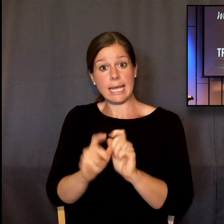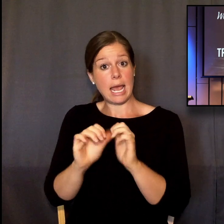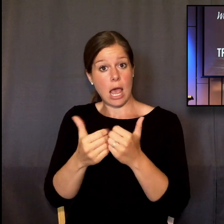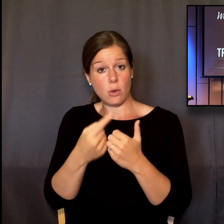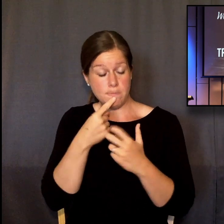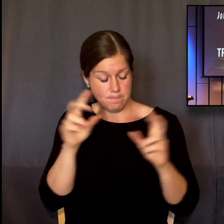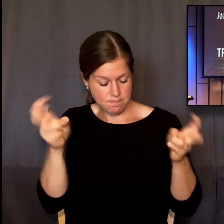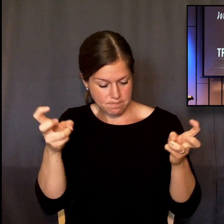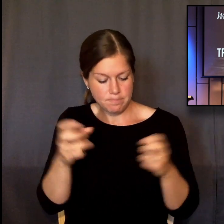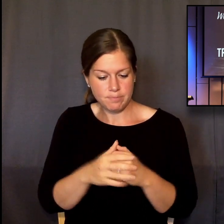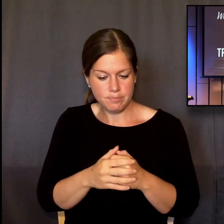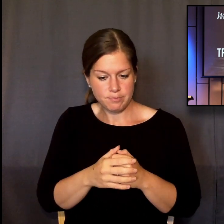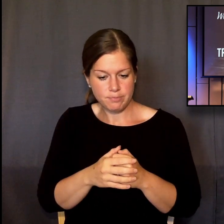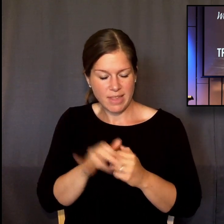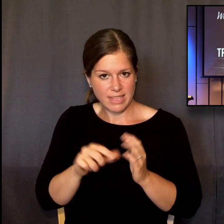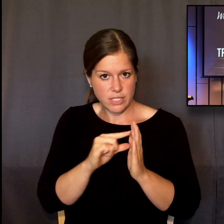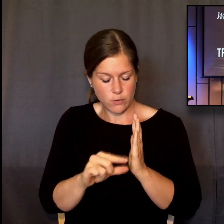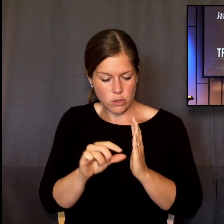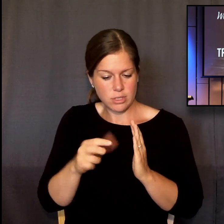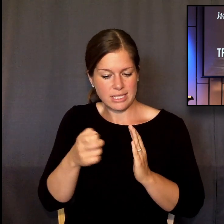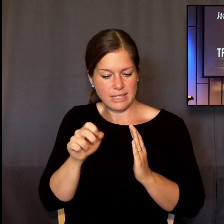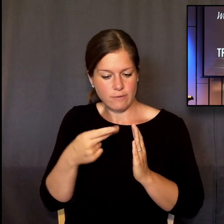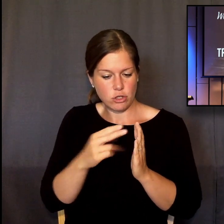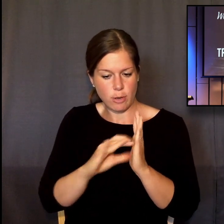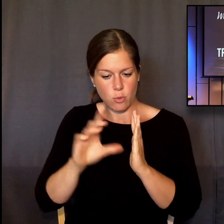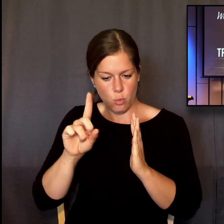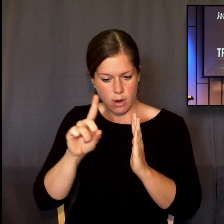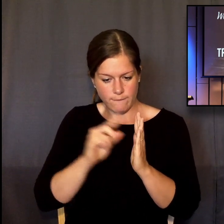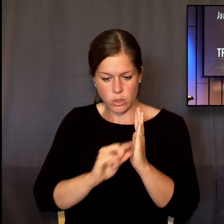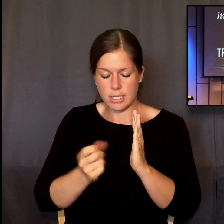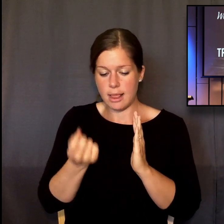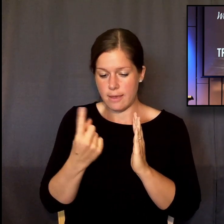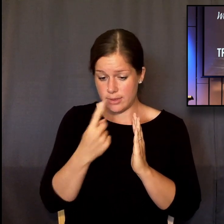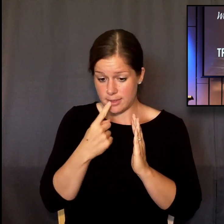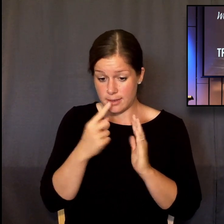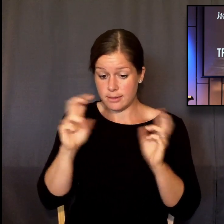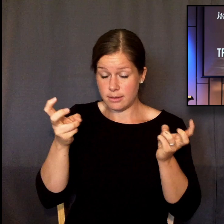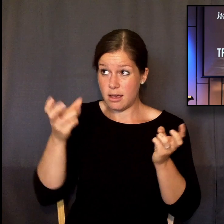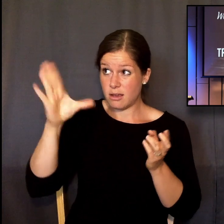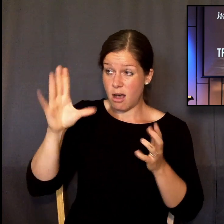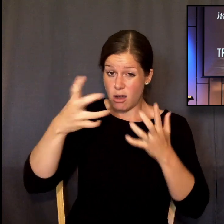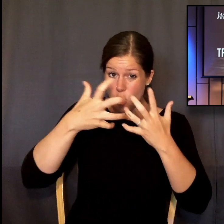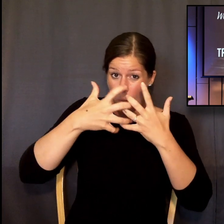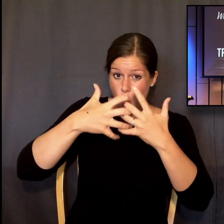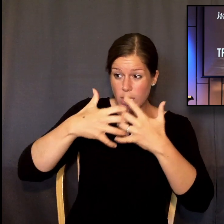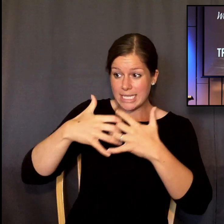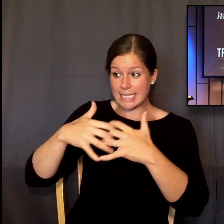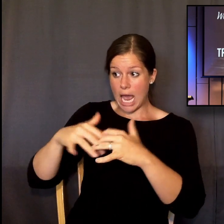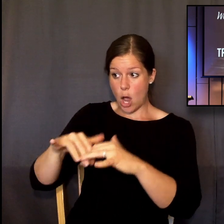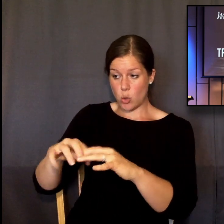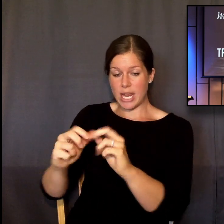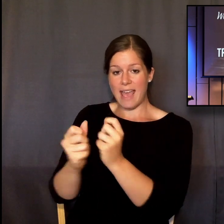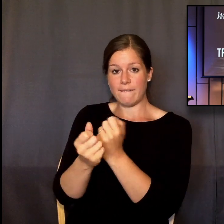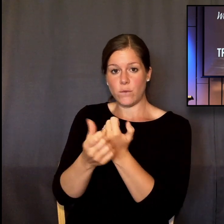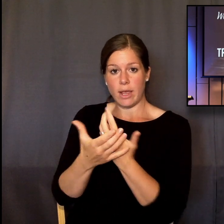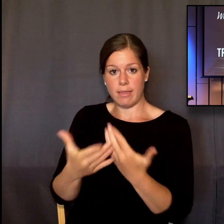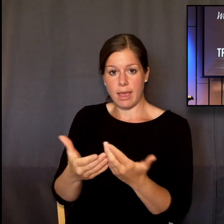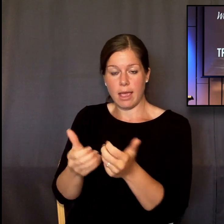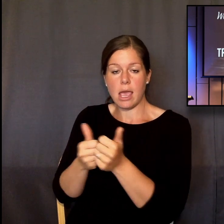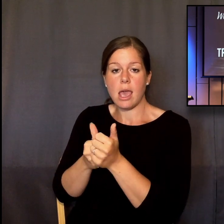Ephesians 1 11 says, God, quote, works out everything in conformity with the purpose of his will.